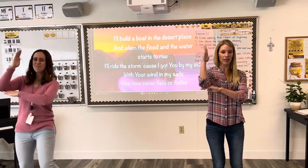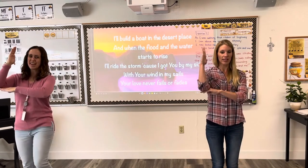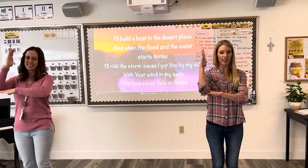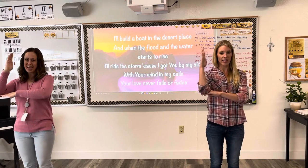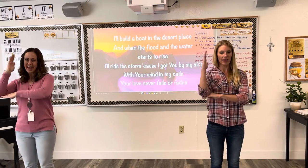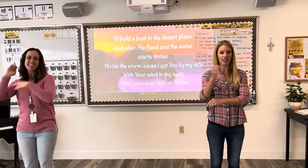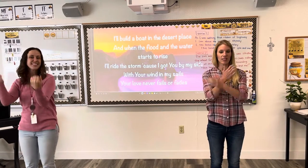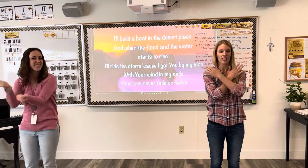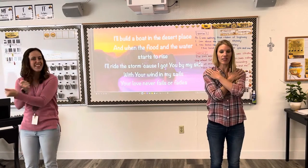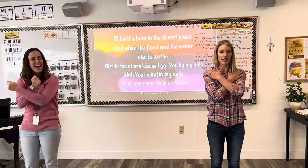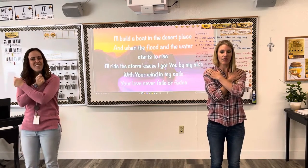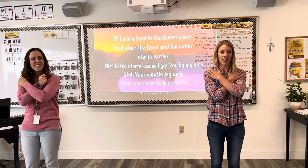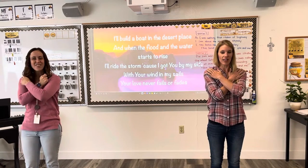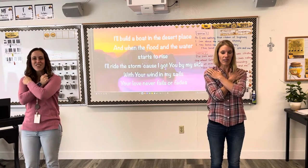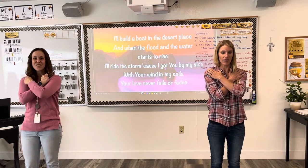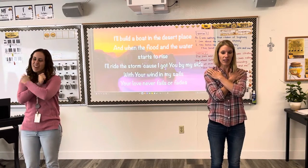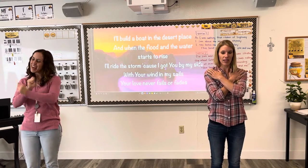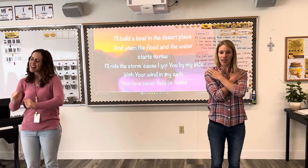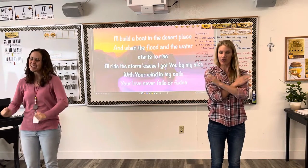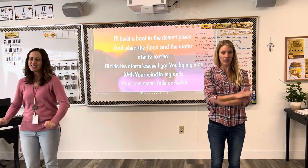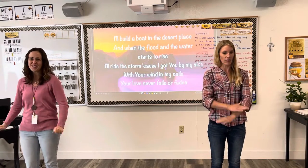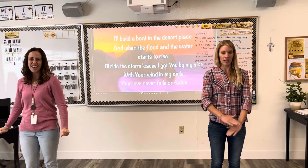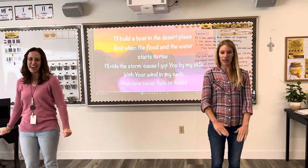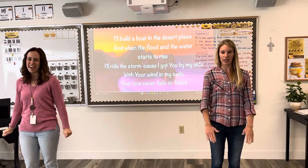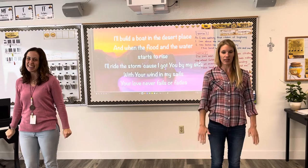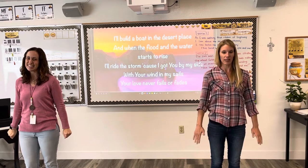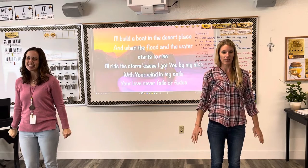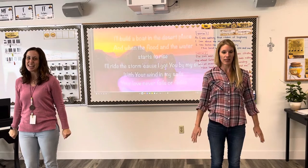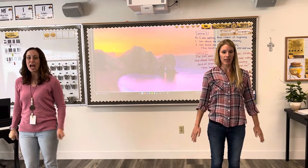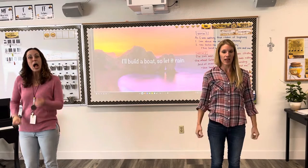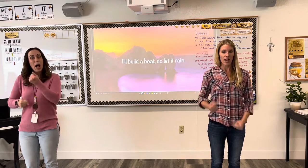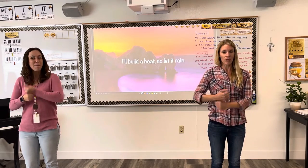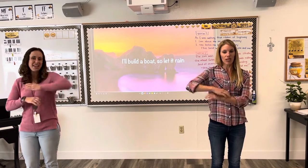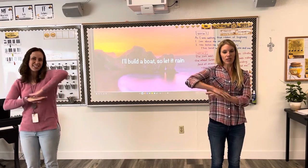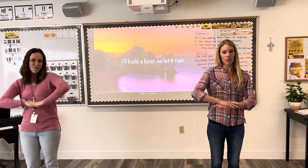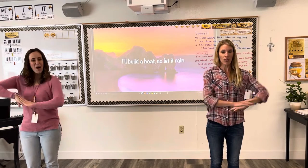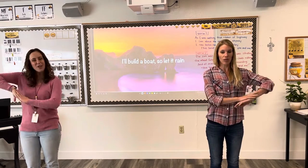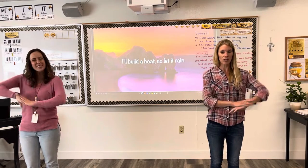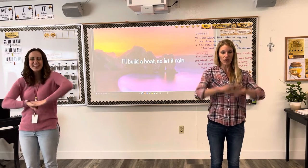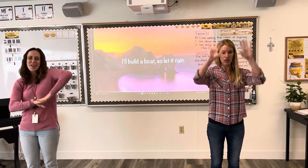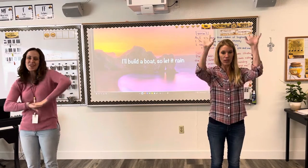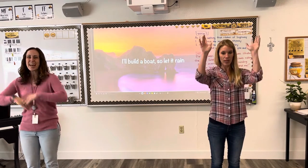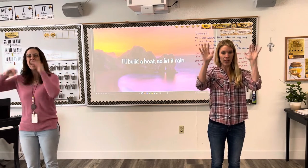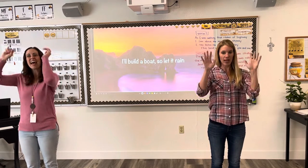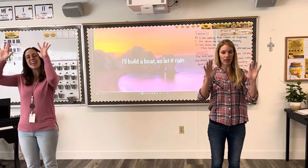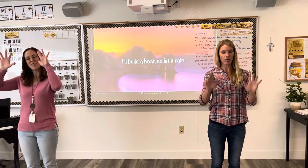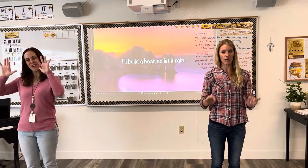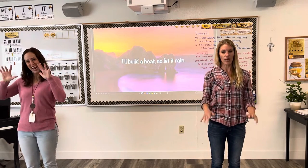my sales Your love never fails or fades I'll build a boat so let it rain